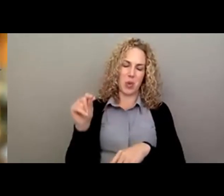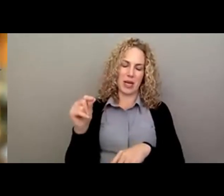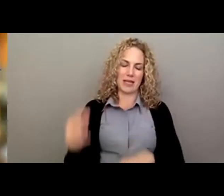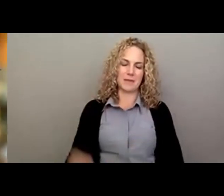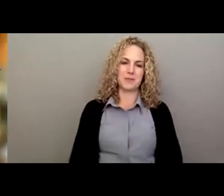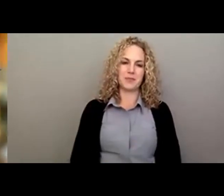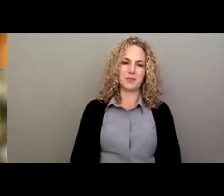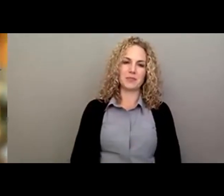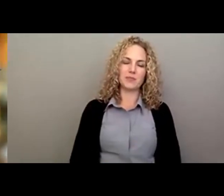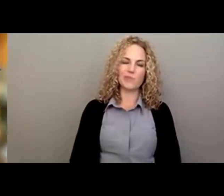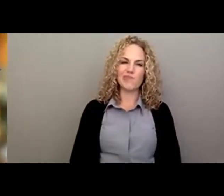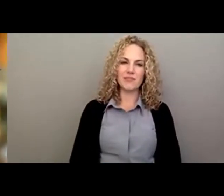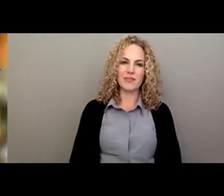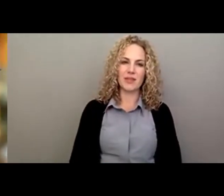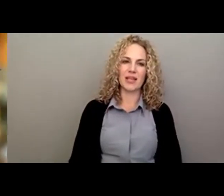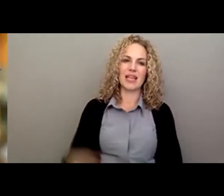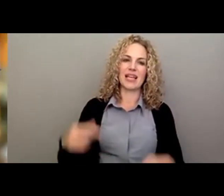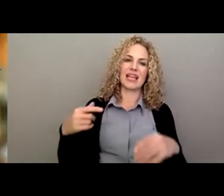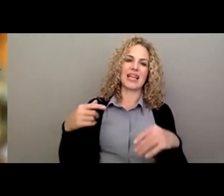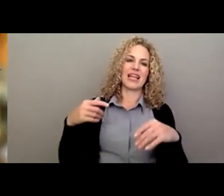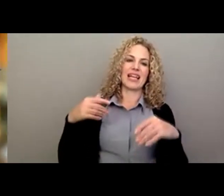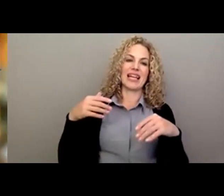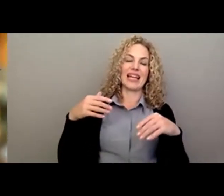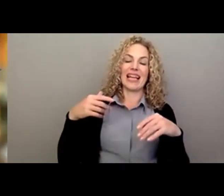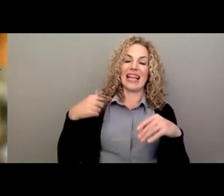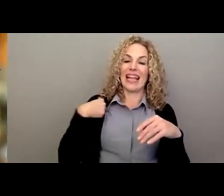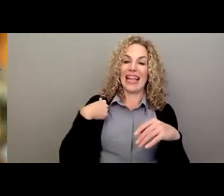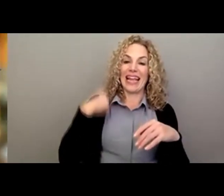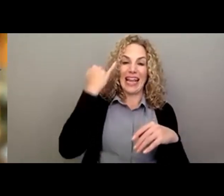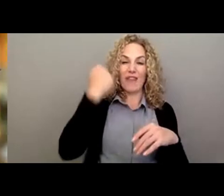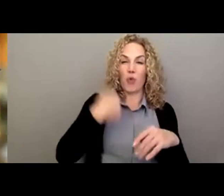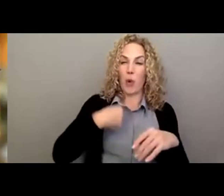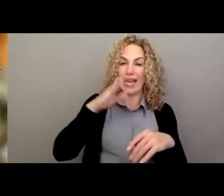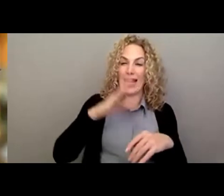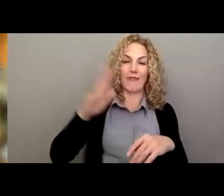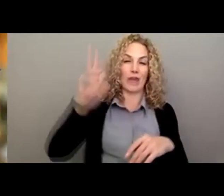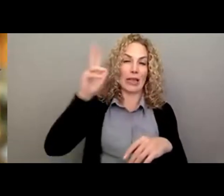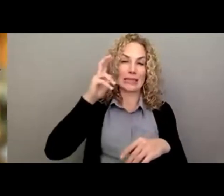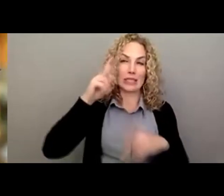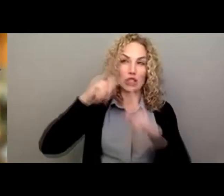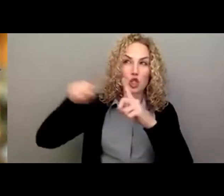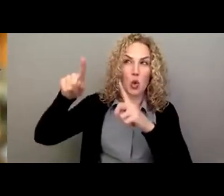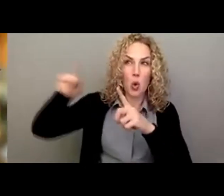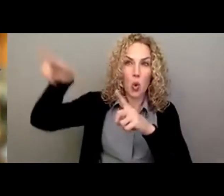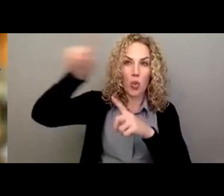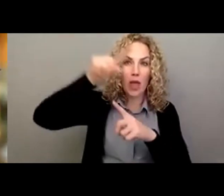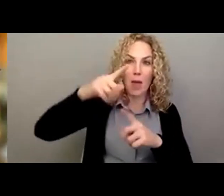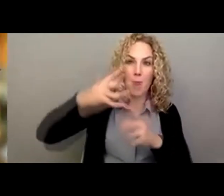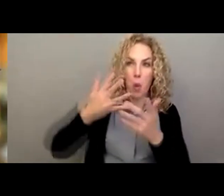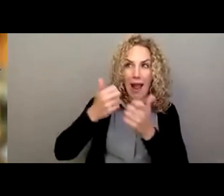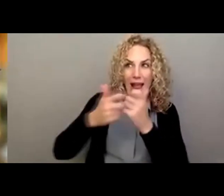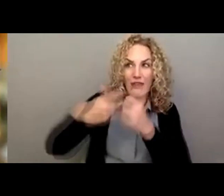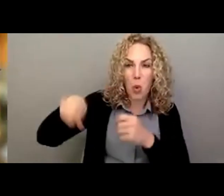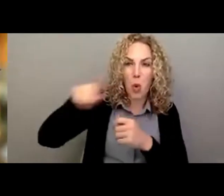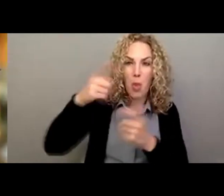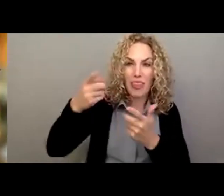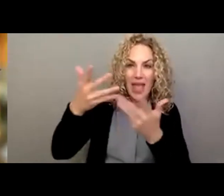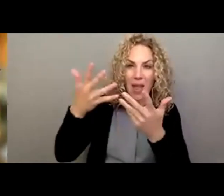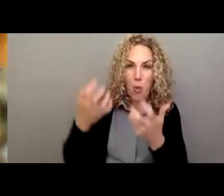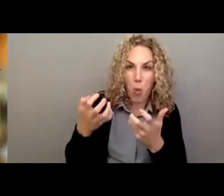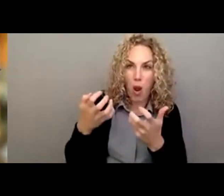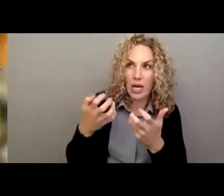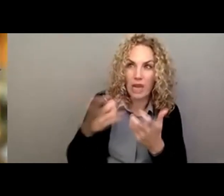Had we not had the kind of culture where we were listening to our people and understanding what they wanted and valued that what they wanted,